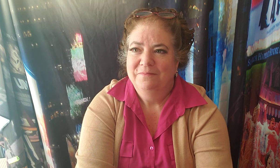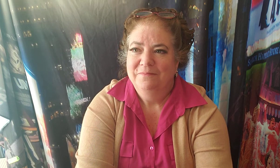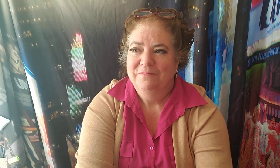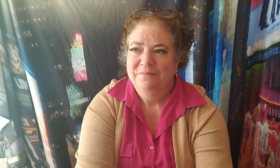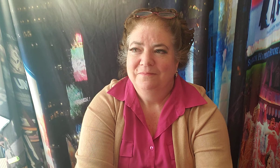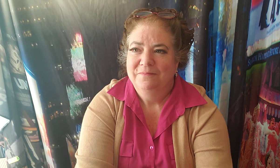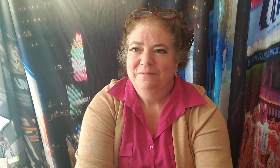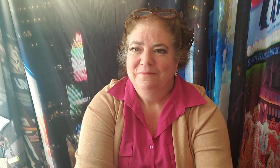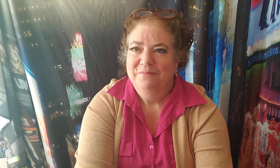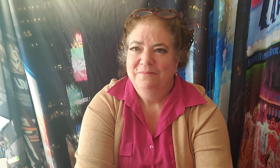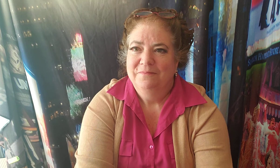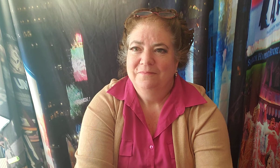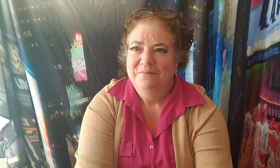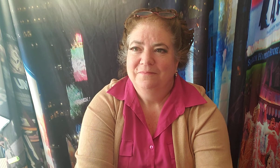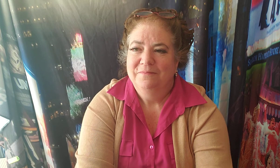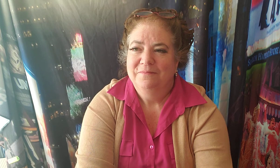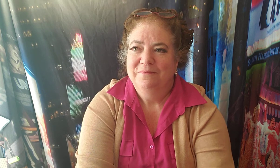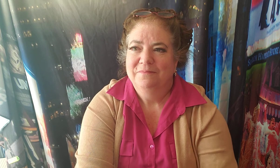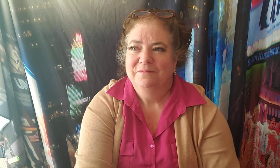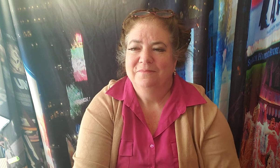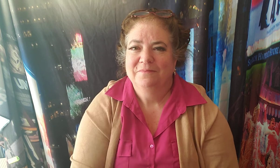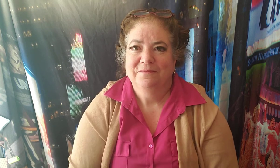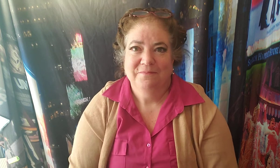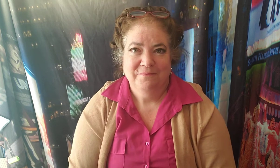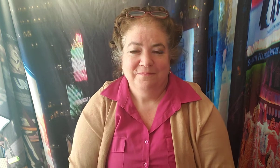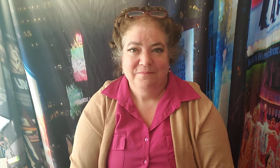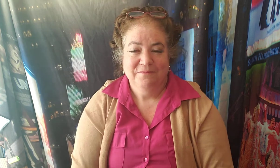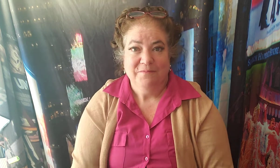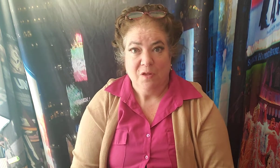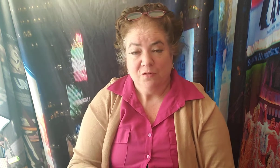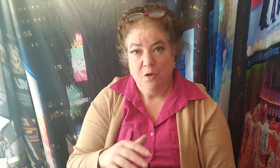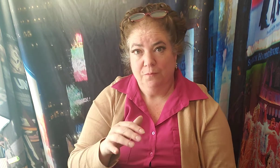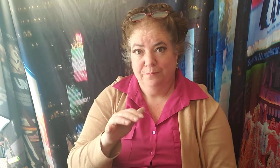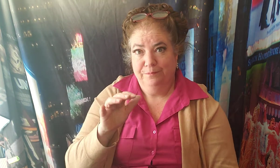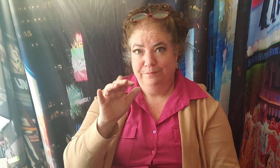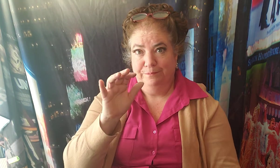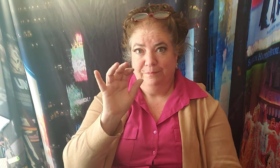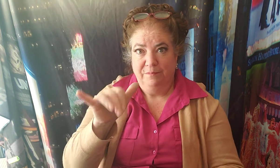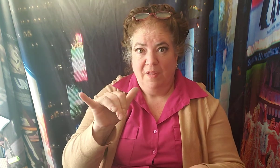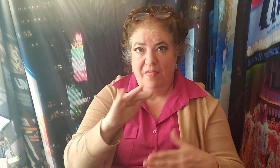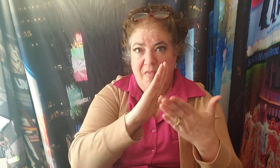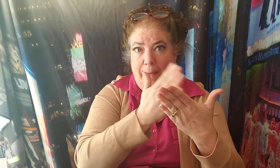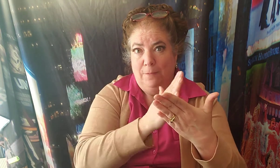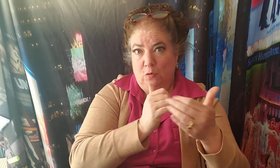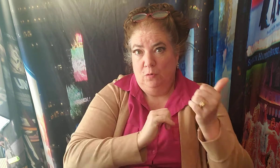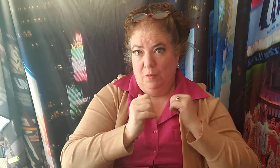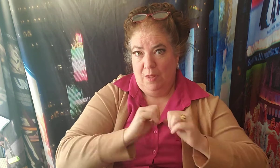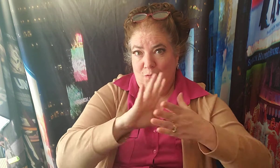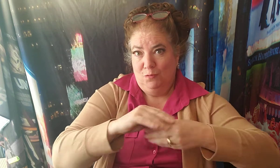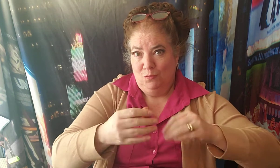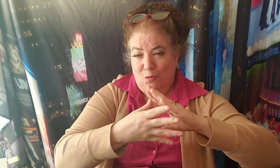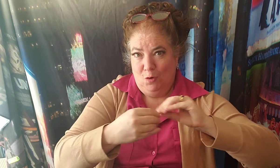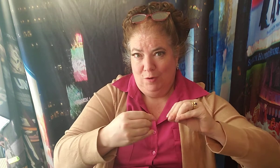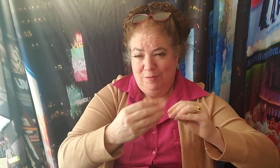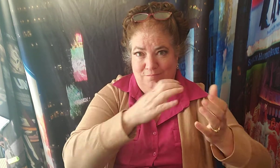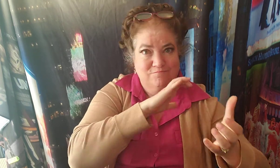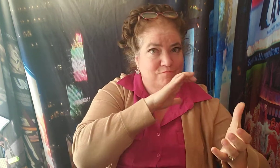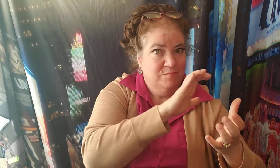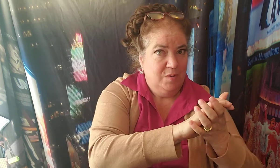In that story of a married woman and a sleazy gigolo, Pal Joy was an unusual event